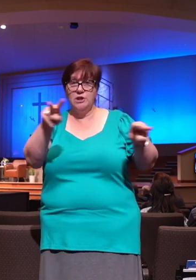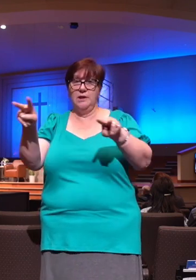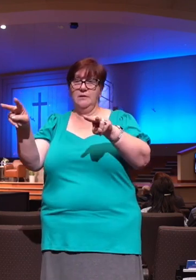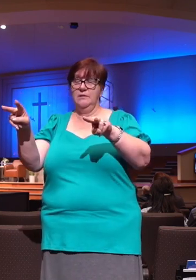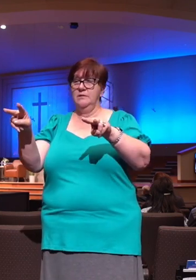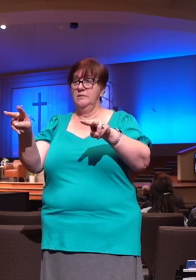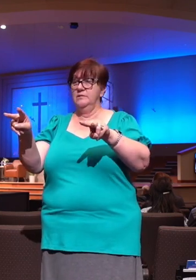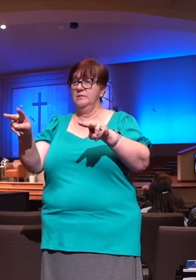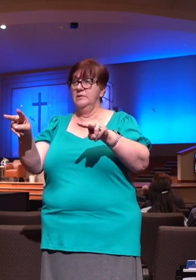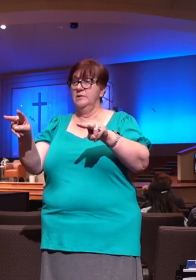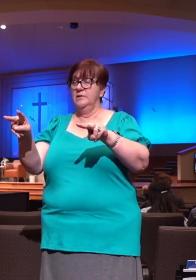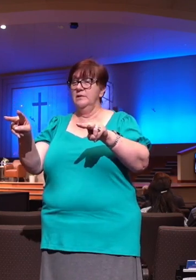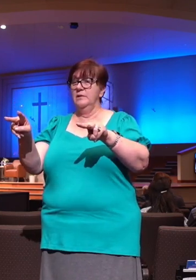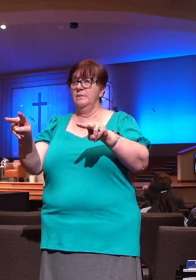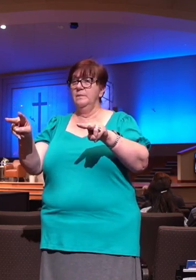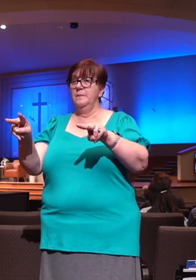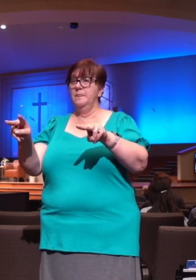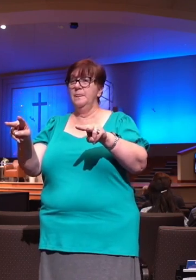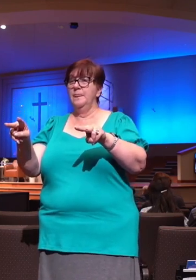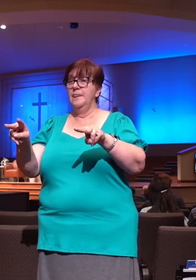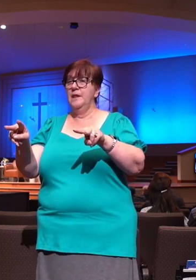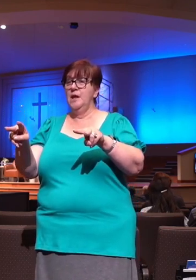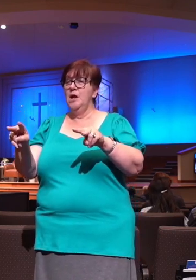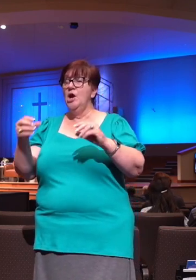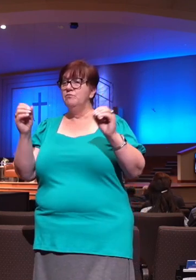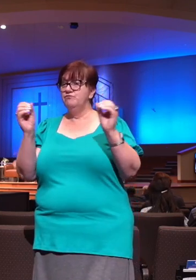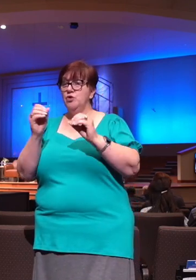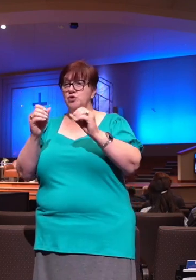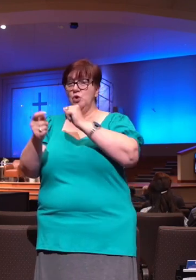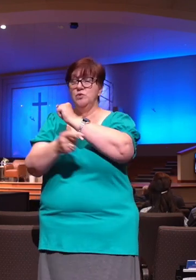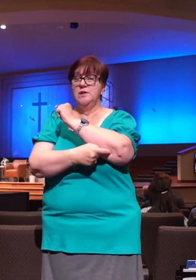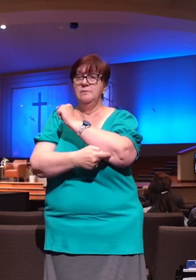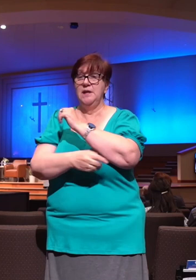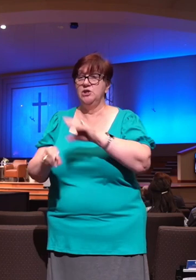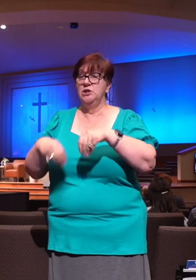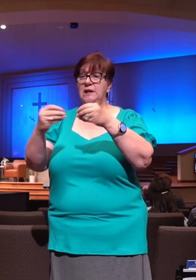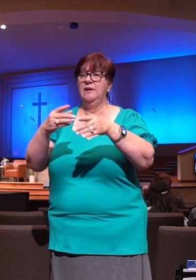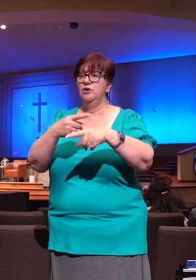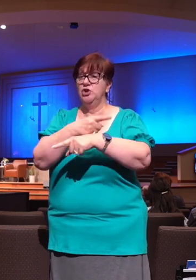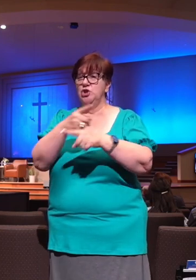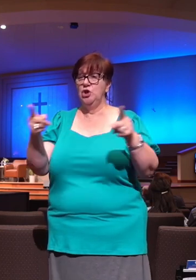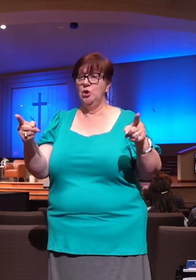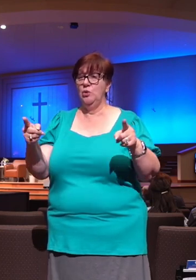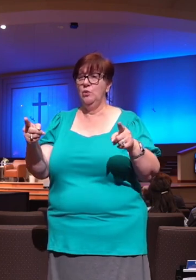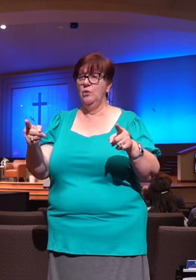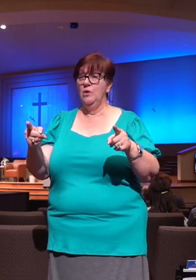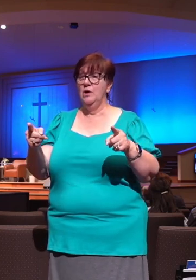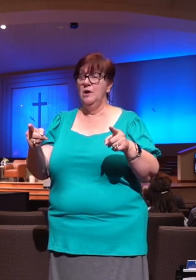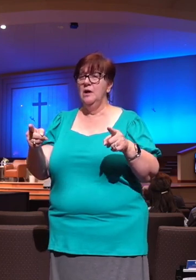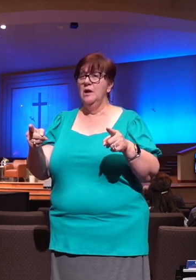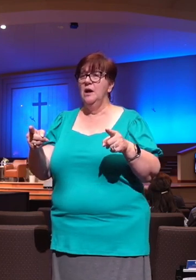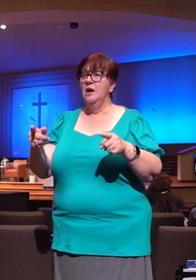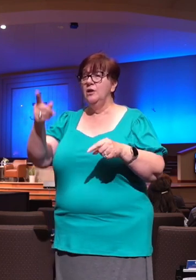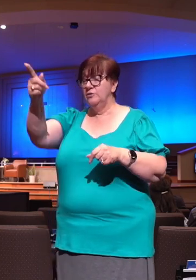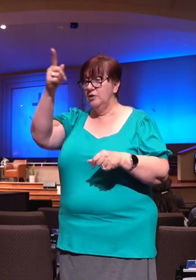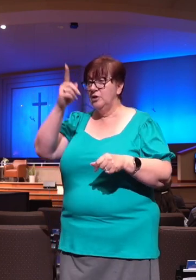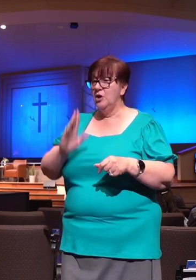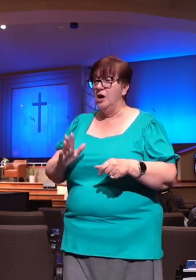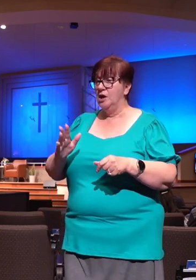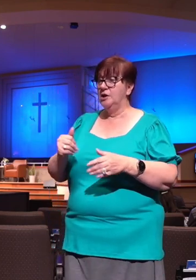There hath no temptation taken you, but such is common to man, but God is faithful, who will not suffer you to be tempted above that ye are able. But will